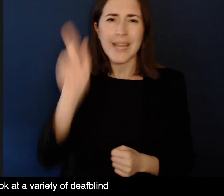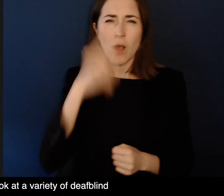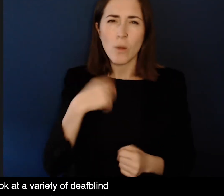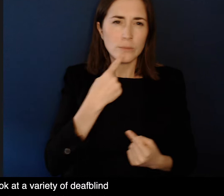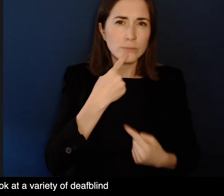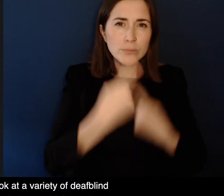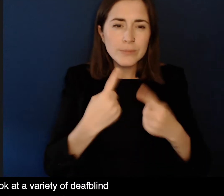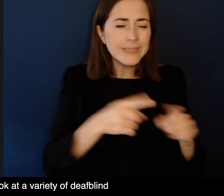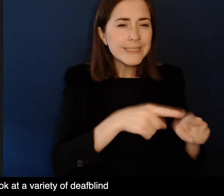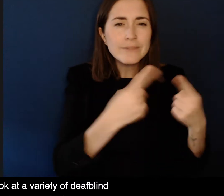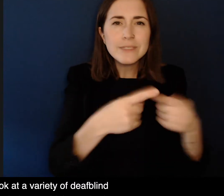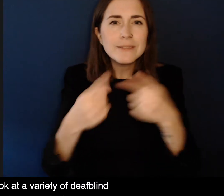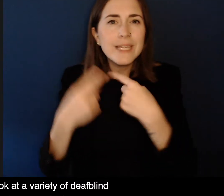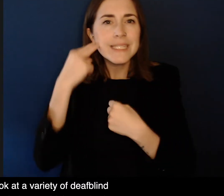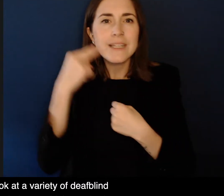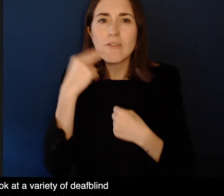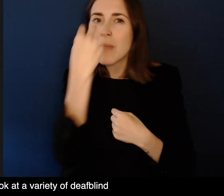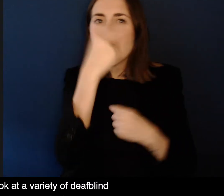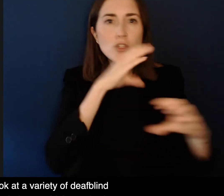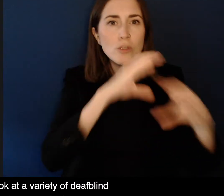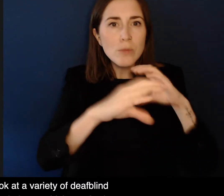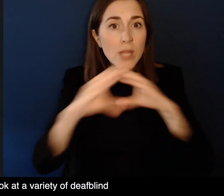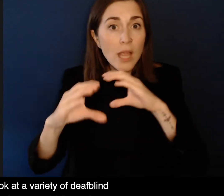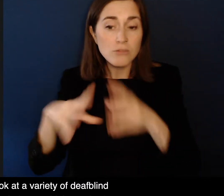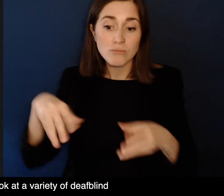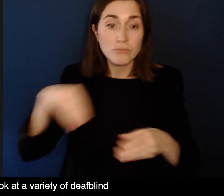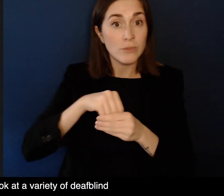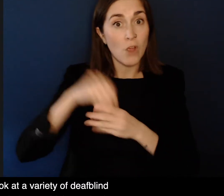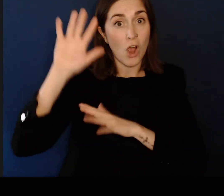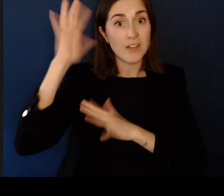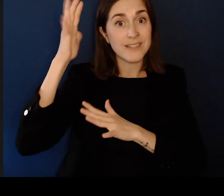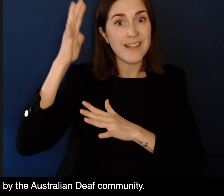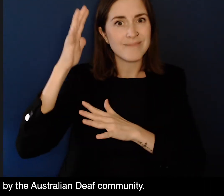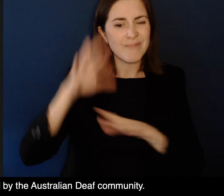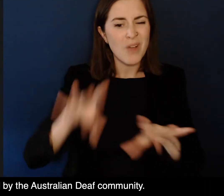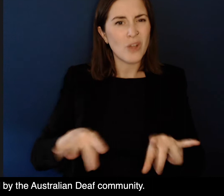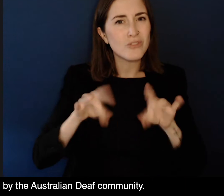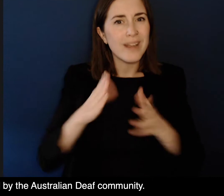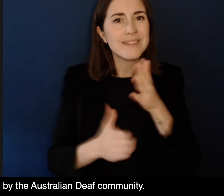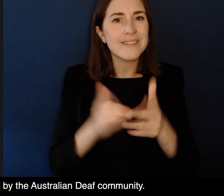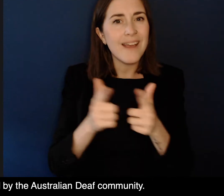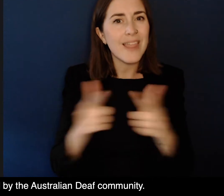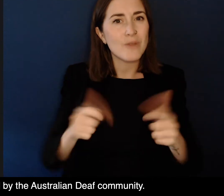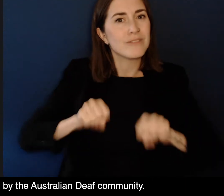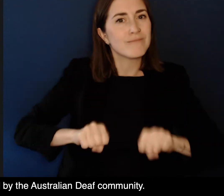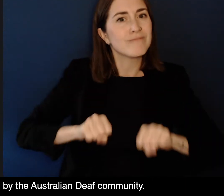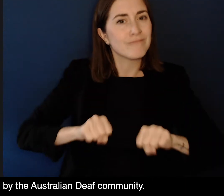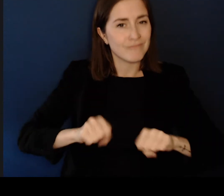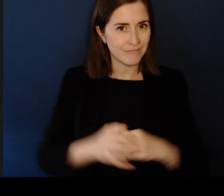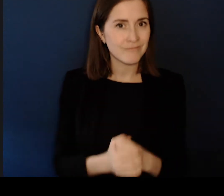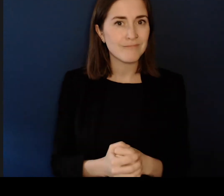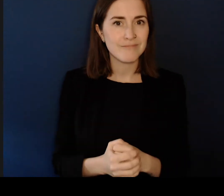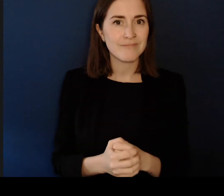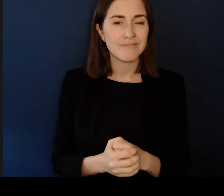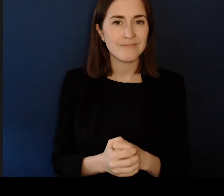Now we will look at a variety of deafblind communication techniques which use Auslan, the sign language used by the Australian deaf community